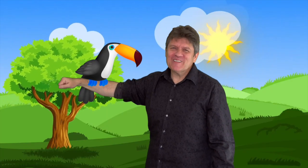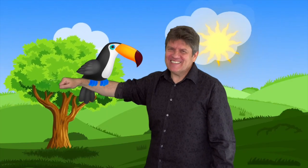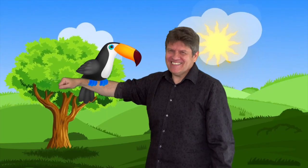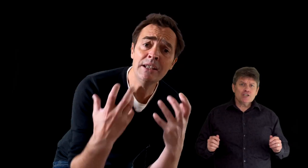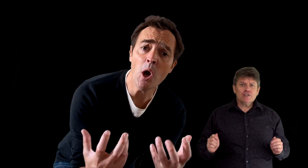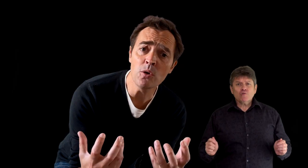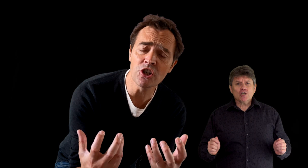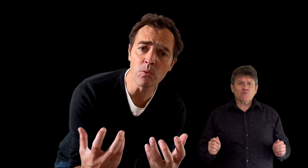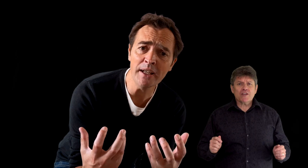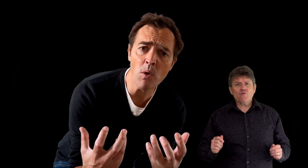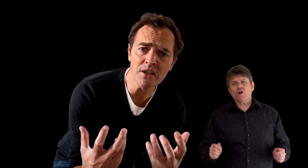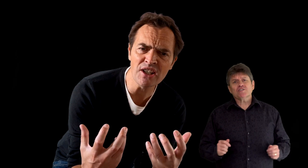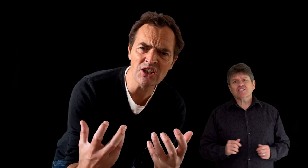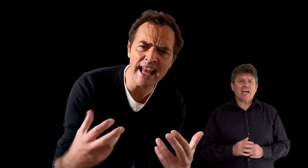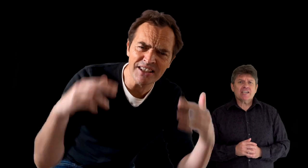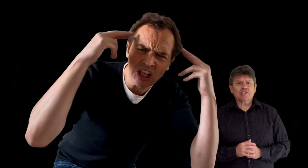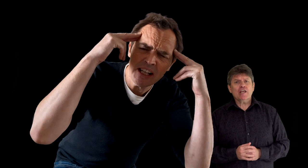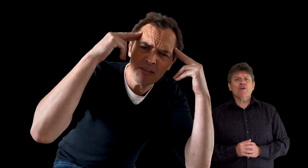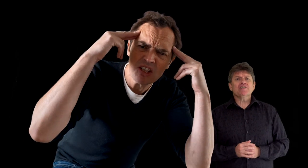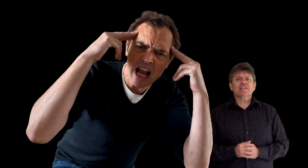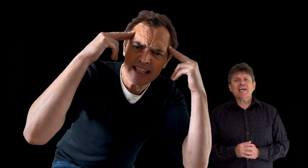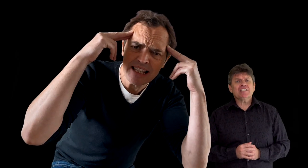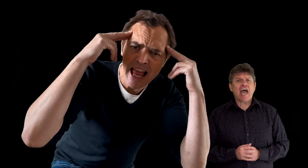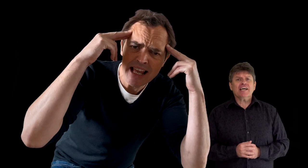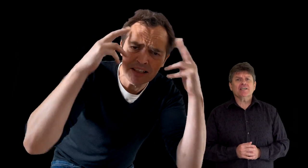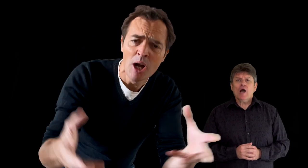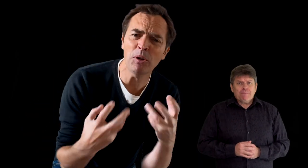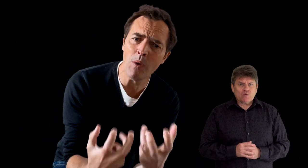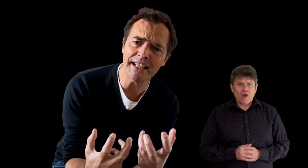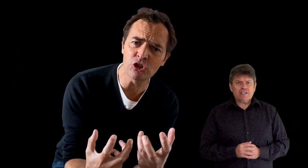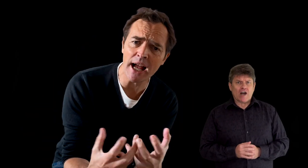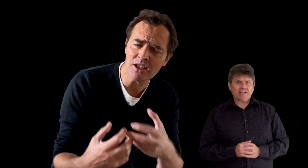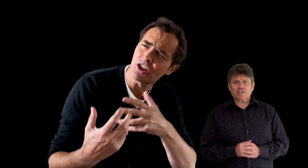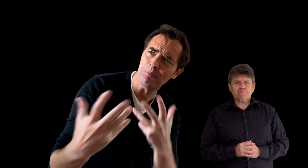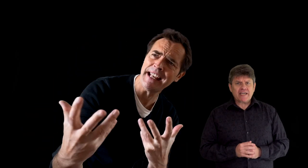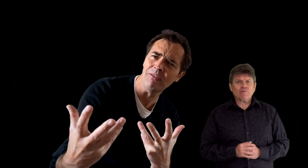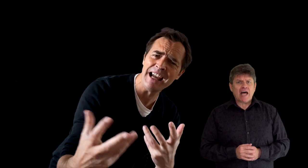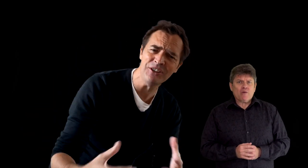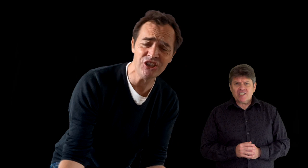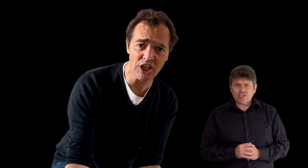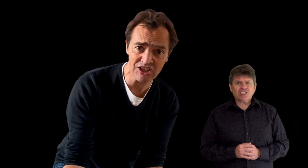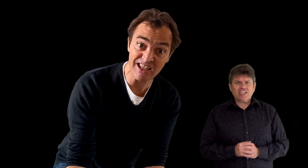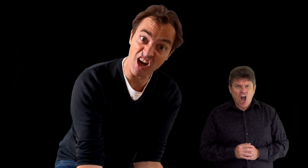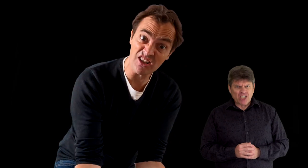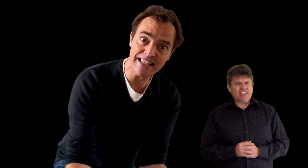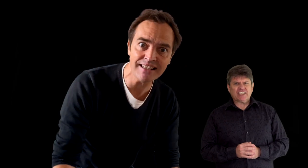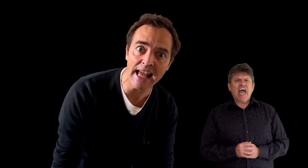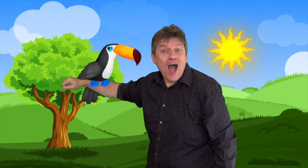He knows just what he wants to say, it's clear inside his head But when he tries to speak out loud he just says ass instead